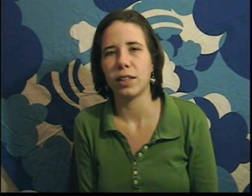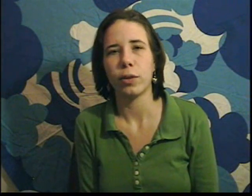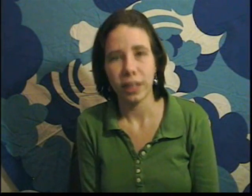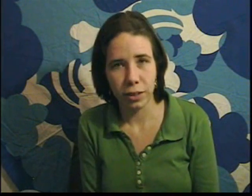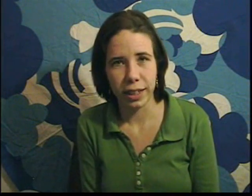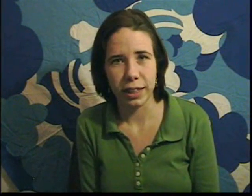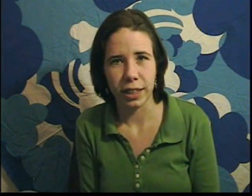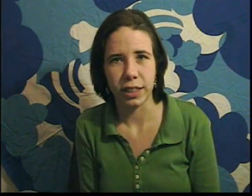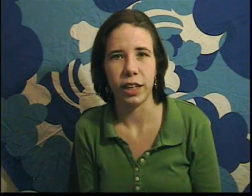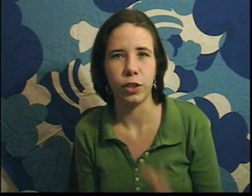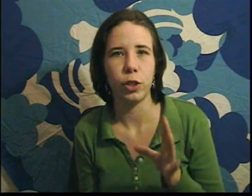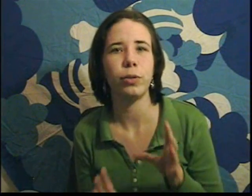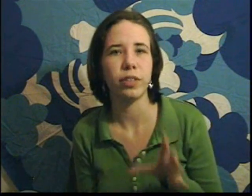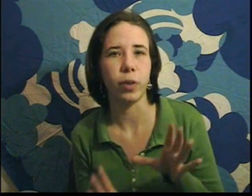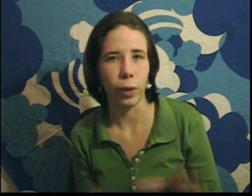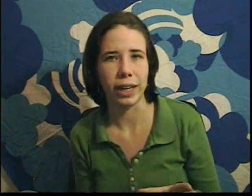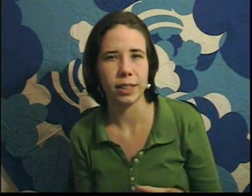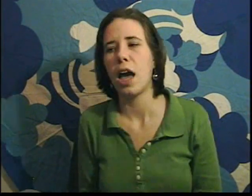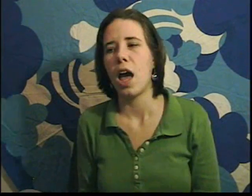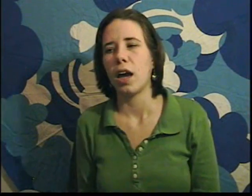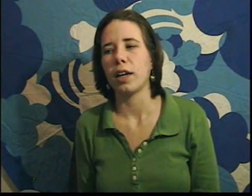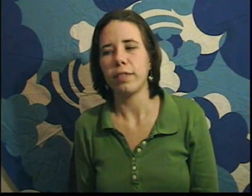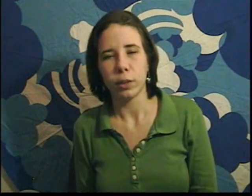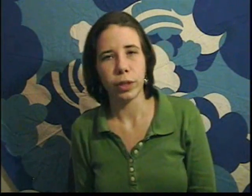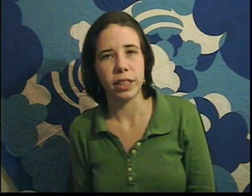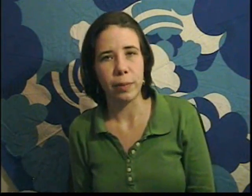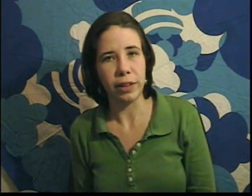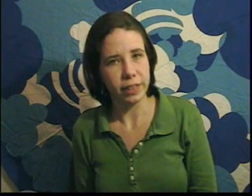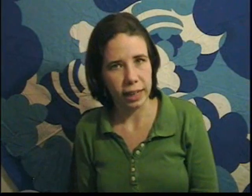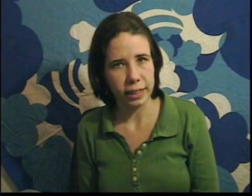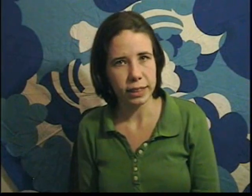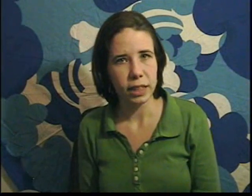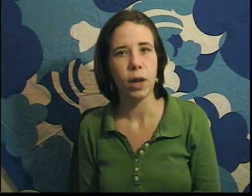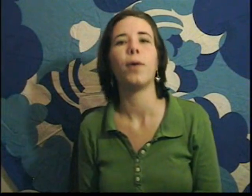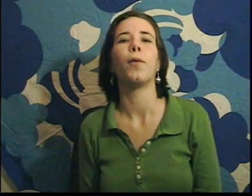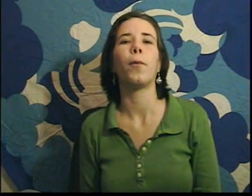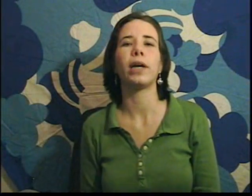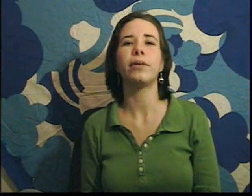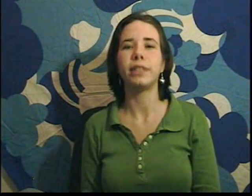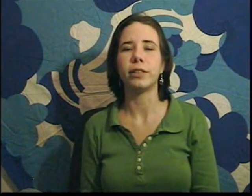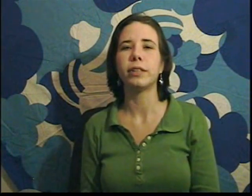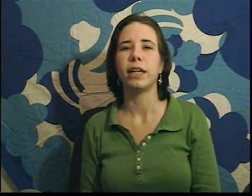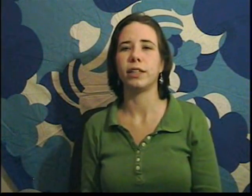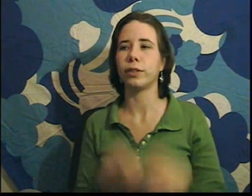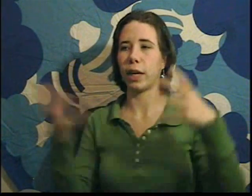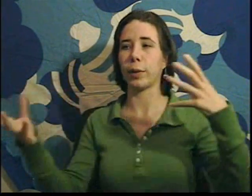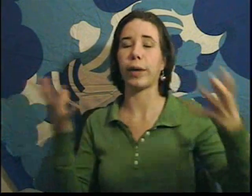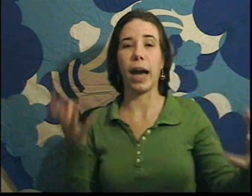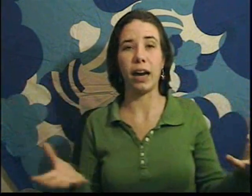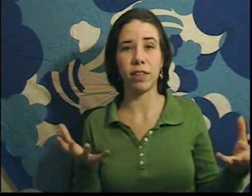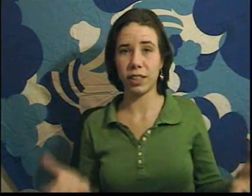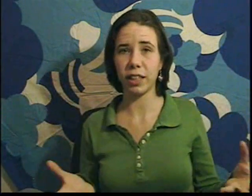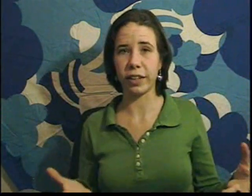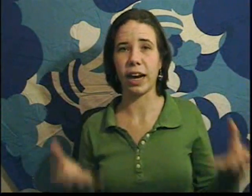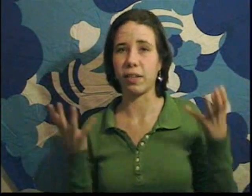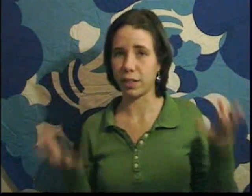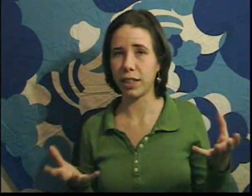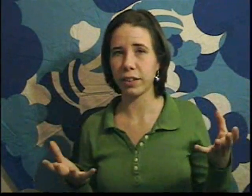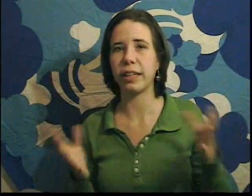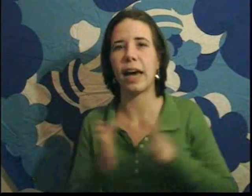So let's look at this in two different ways. If this were a statement of science, what you would do, is you would say, well, okay, I have this theory. I have this theory